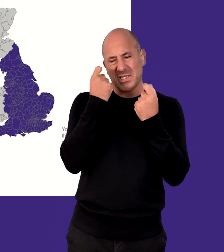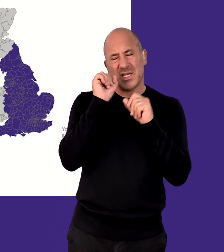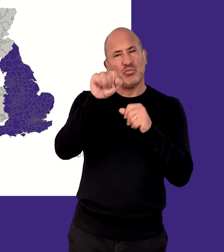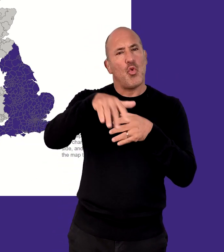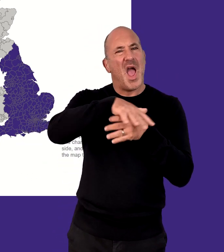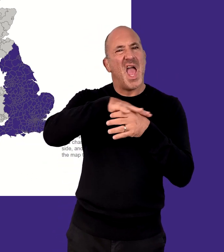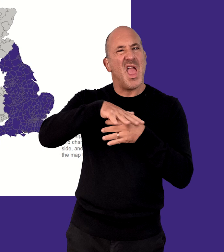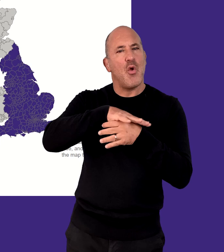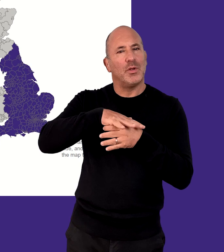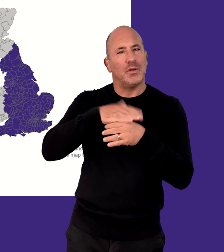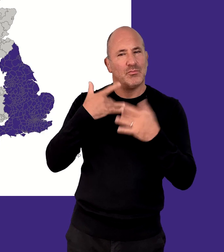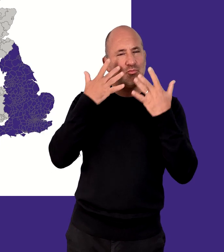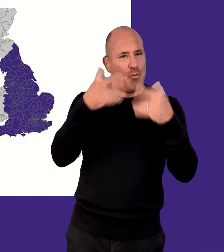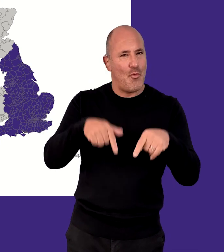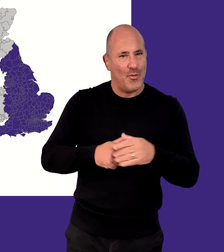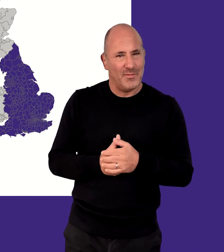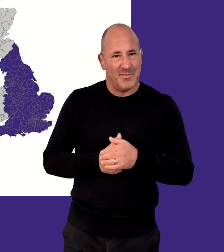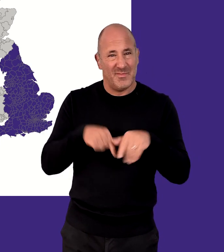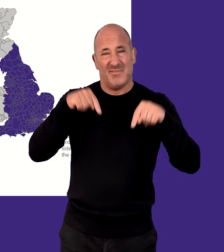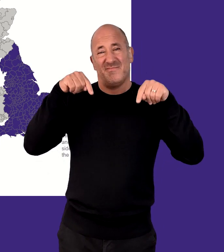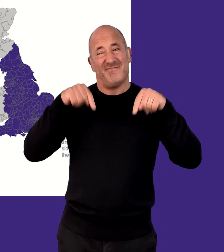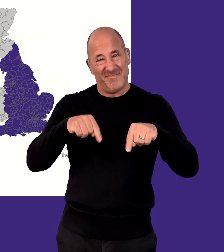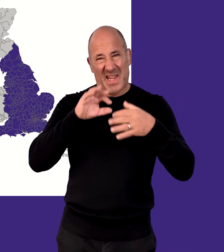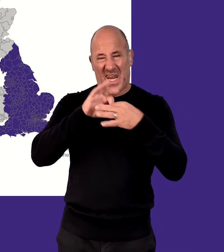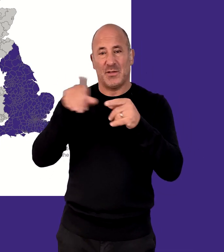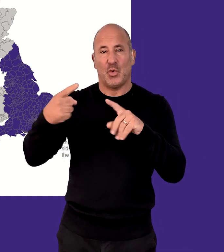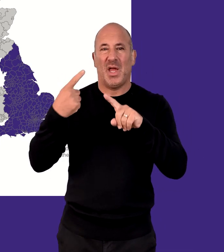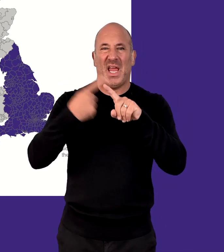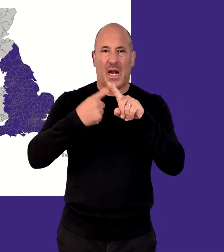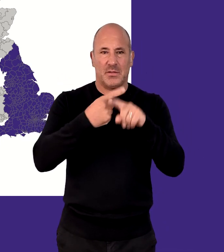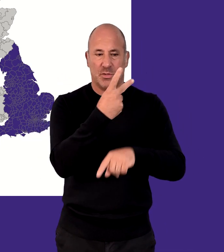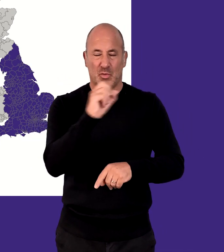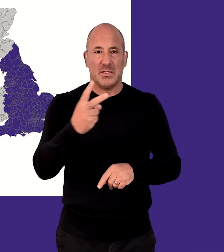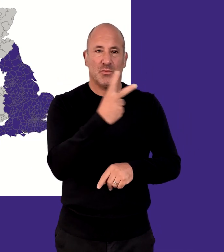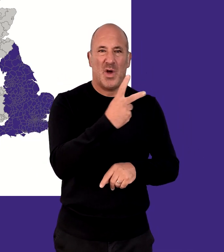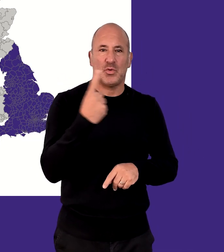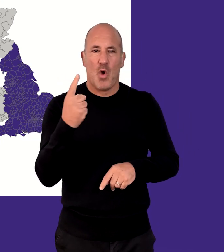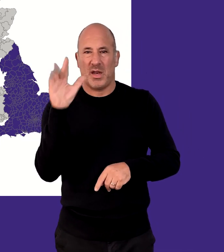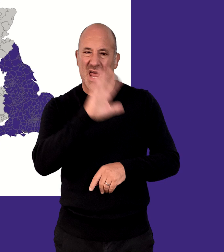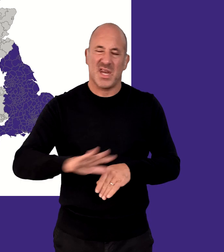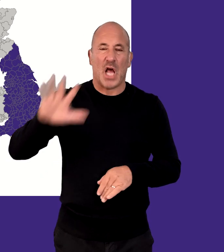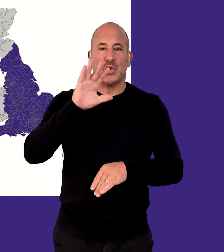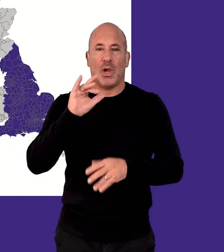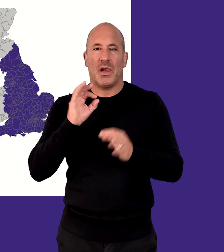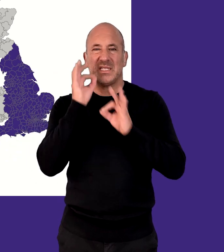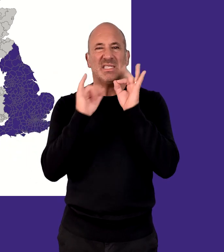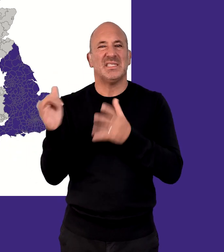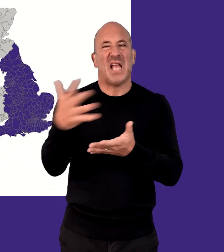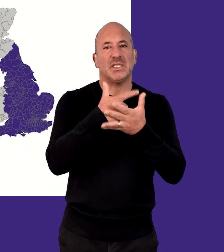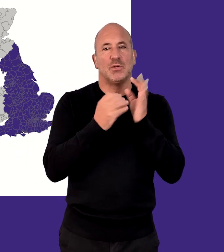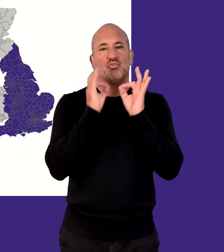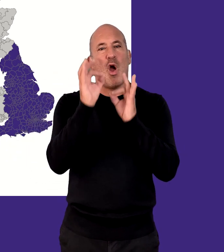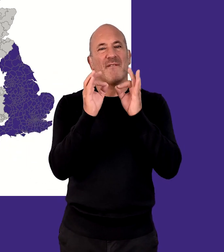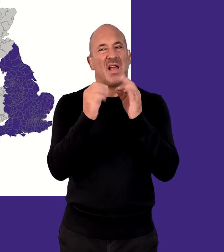case for the page, Understanding Your Areas. This page is based purely on the England 2021 National Census